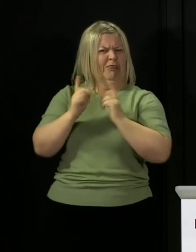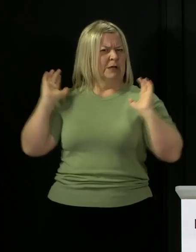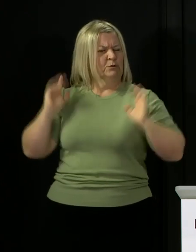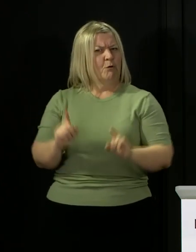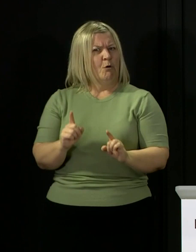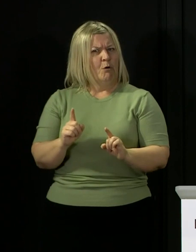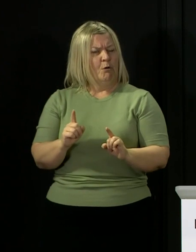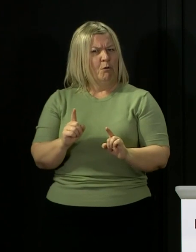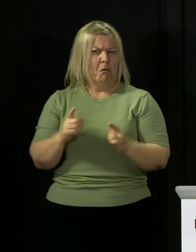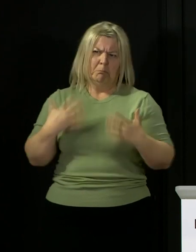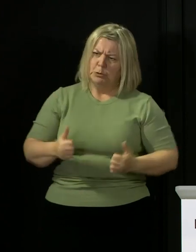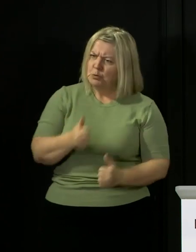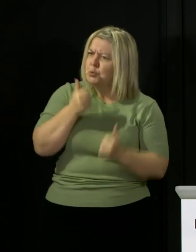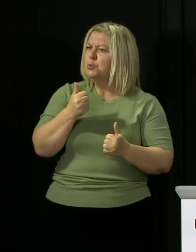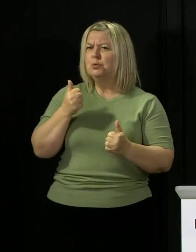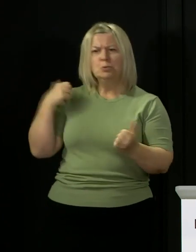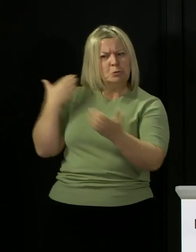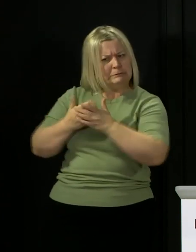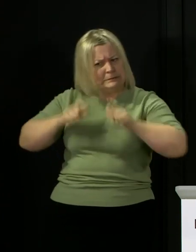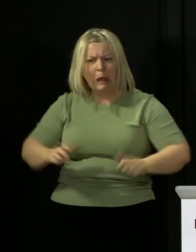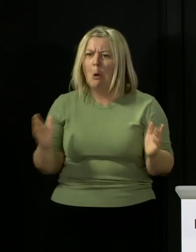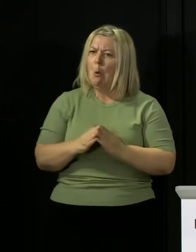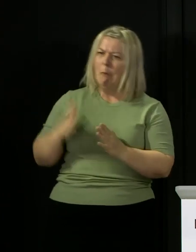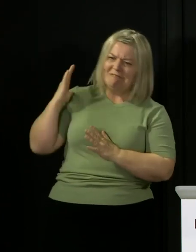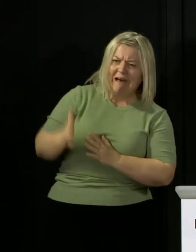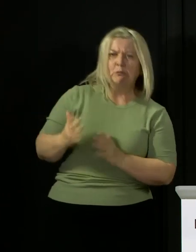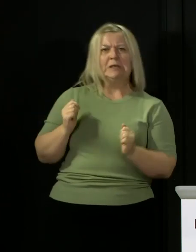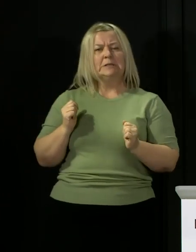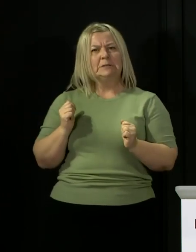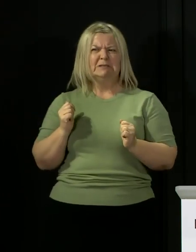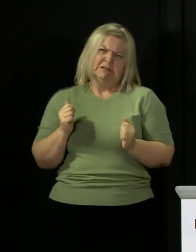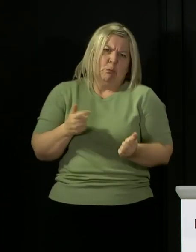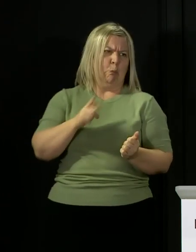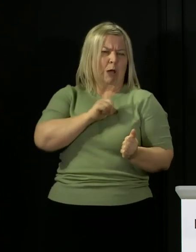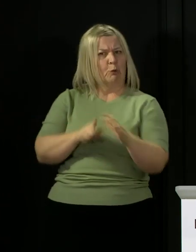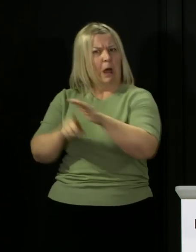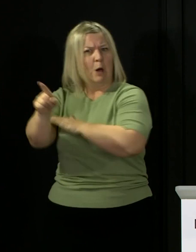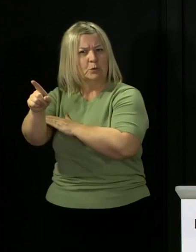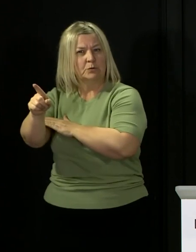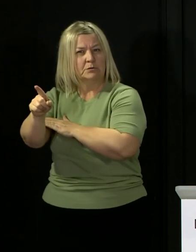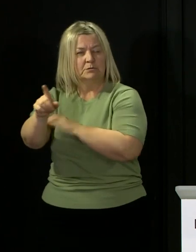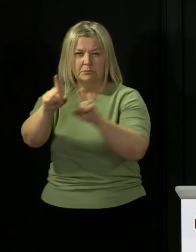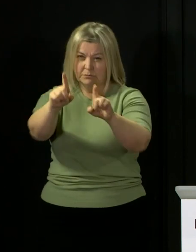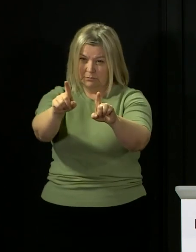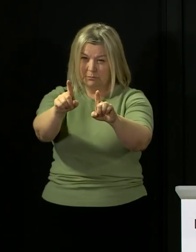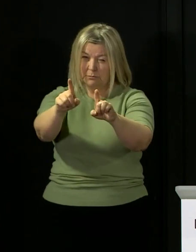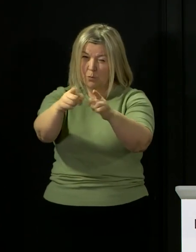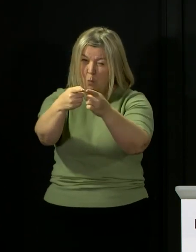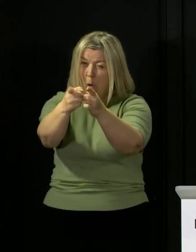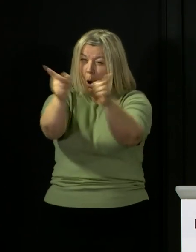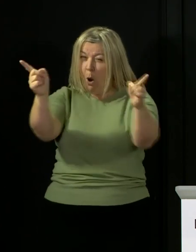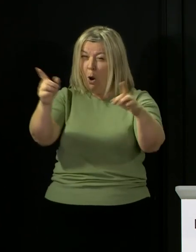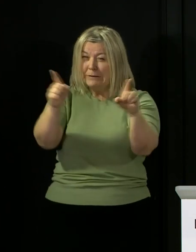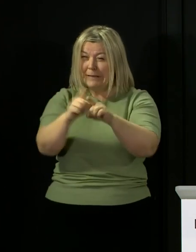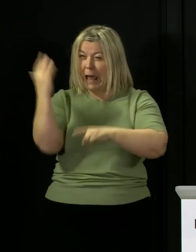me, I really understand all of that. But all of it adds up, and the fact remains that if everybody starts easing off, the virus